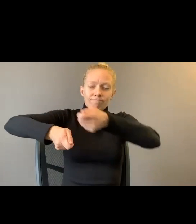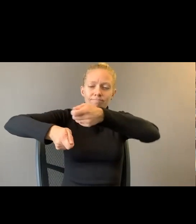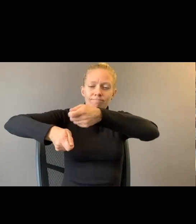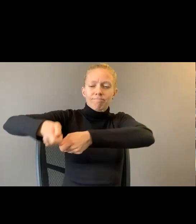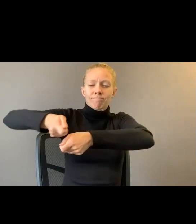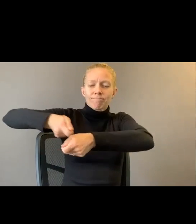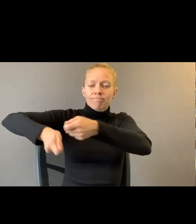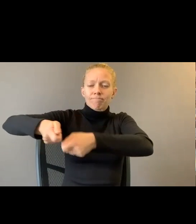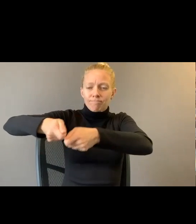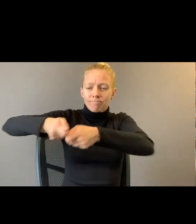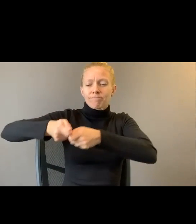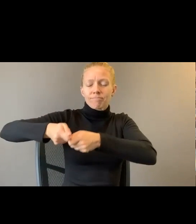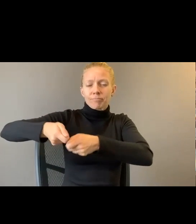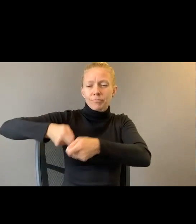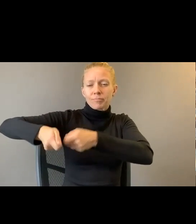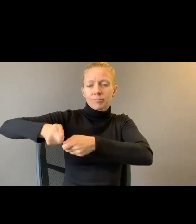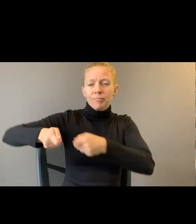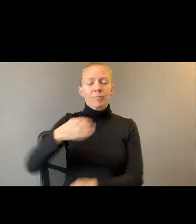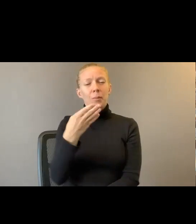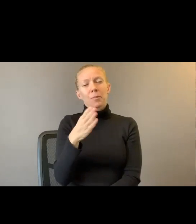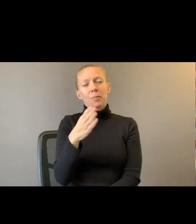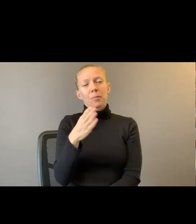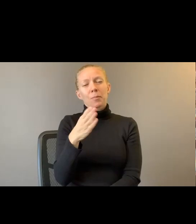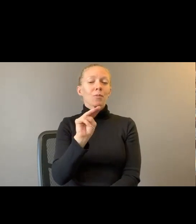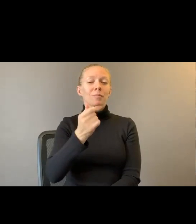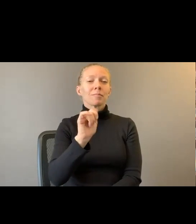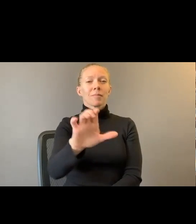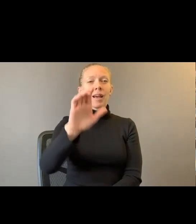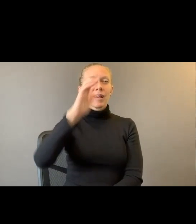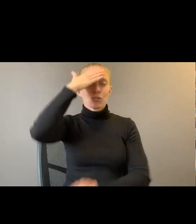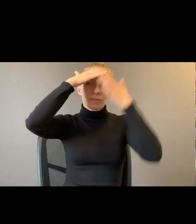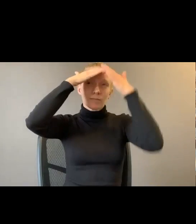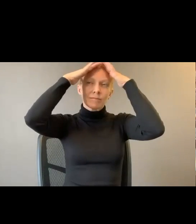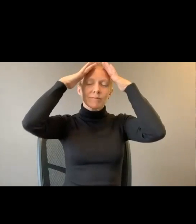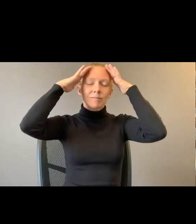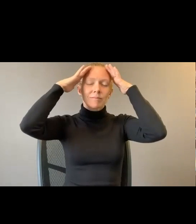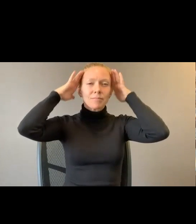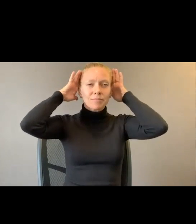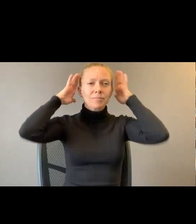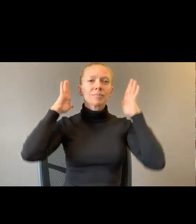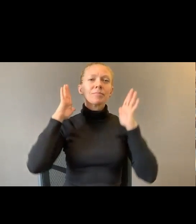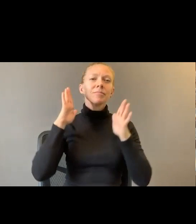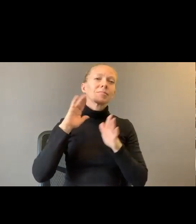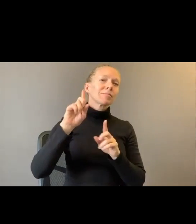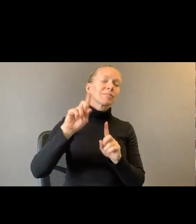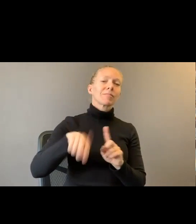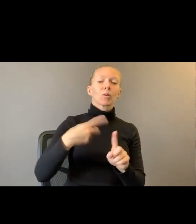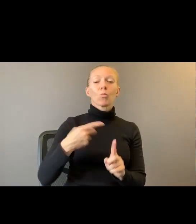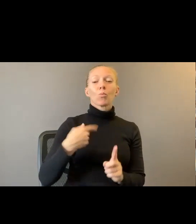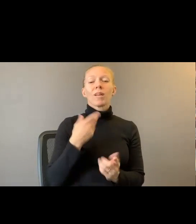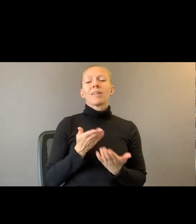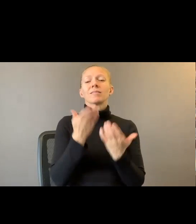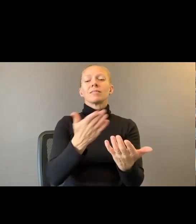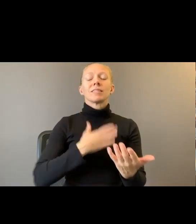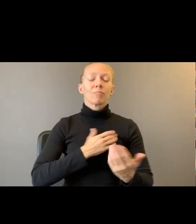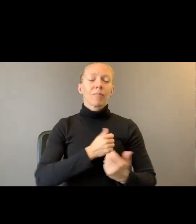Slathered my raw scalp with blue magic. Phyllis sings when I give my love this time. I'm gonna make